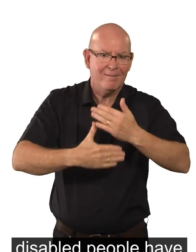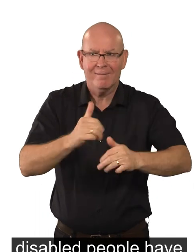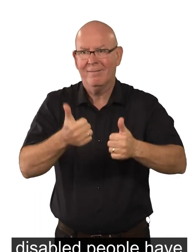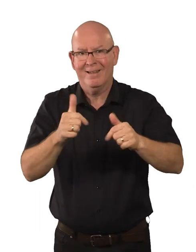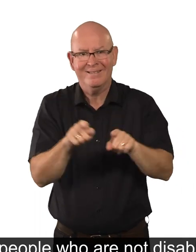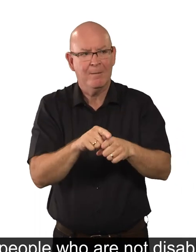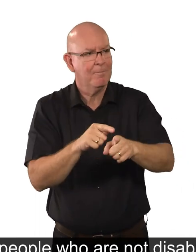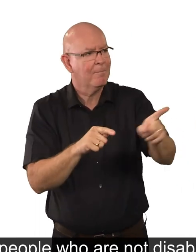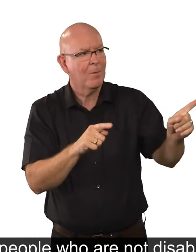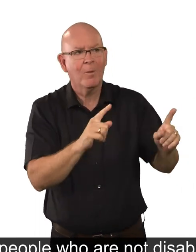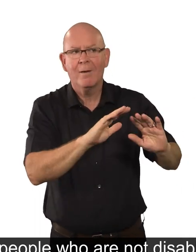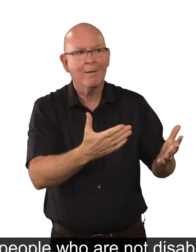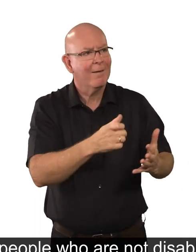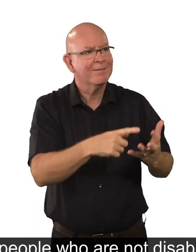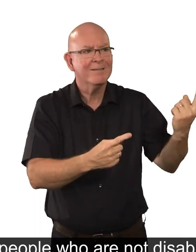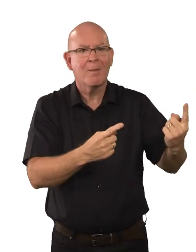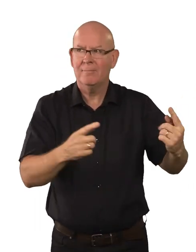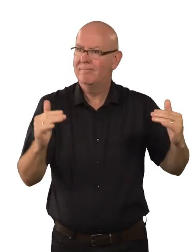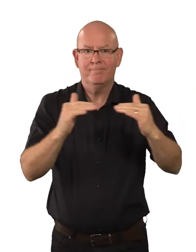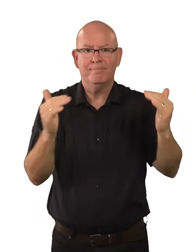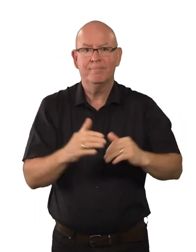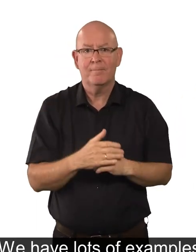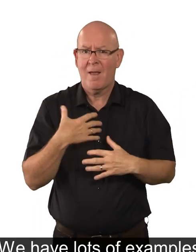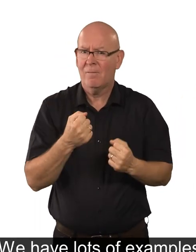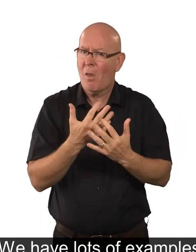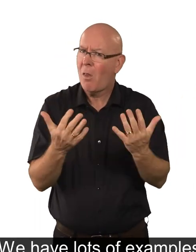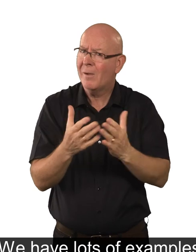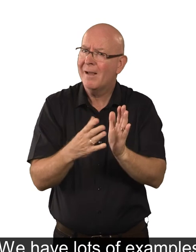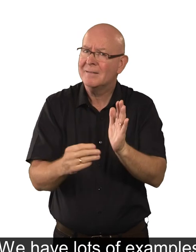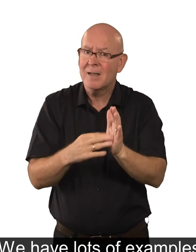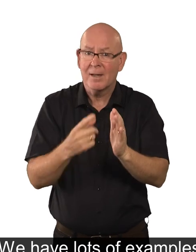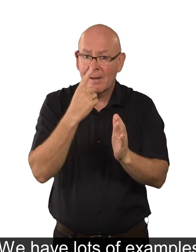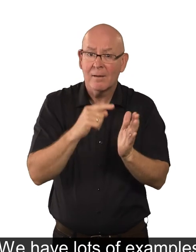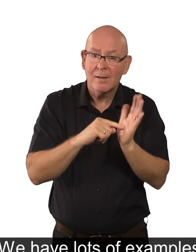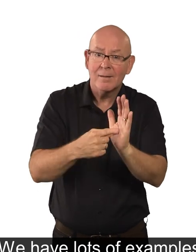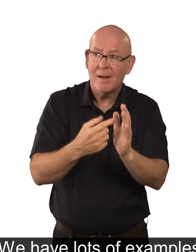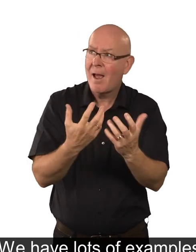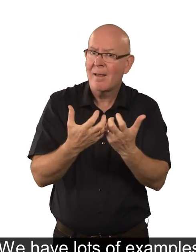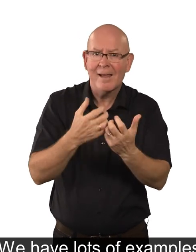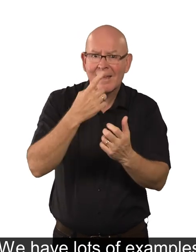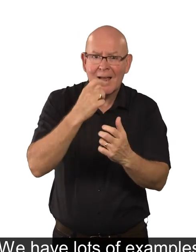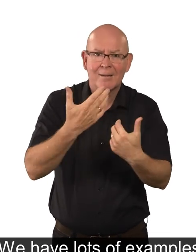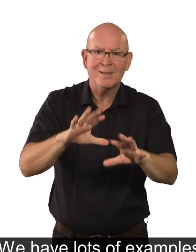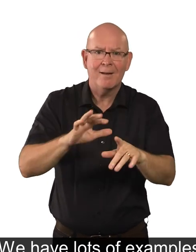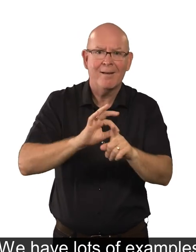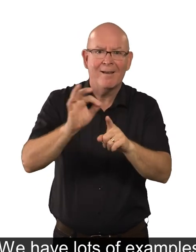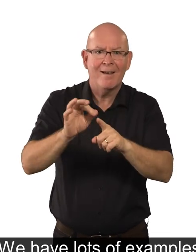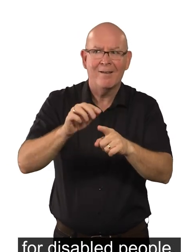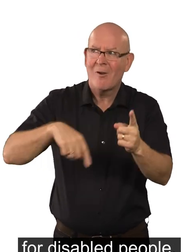chances in life as people who are not disabled. We have lots of examples where we have done things better for